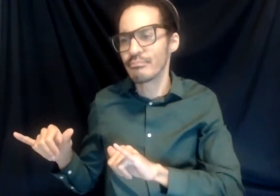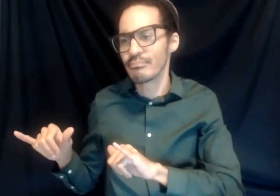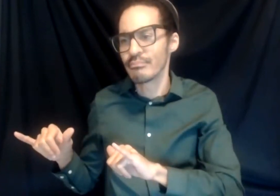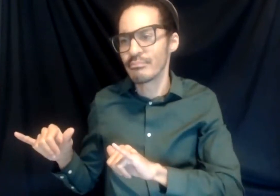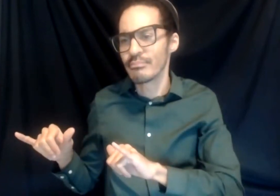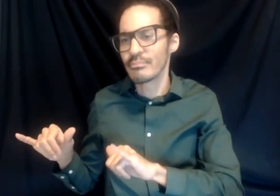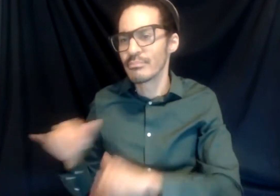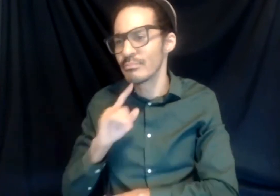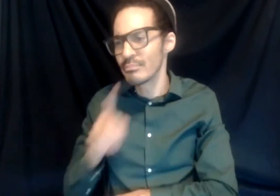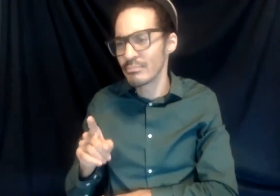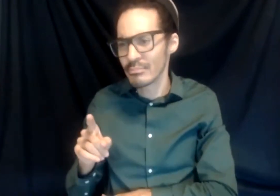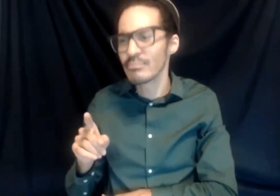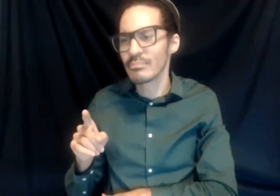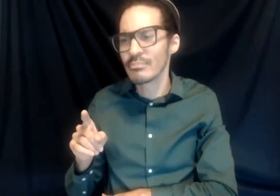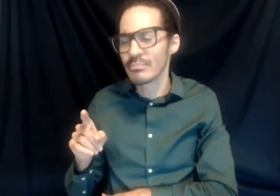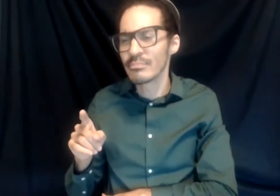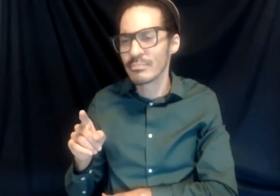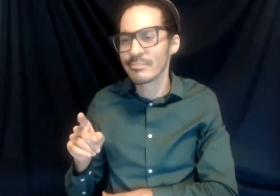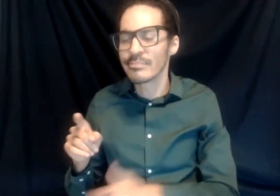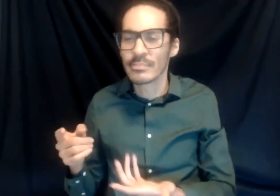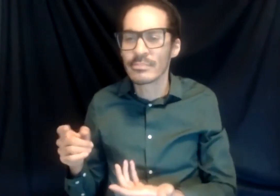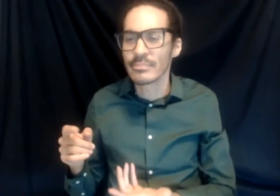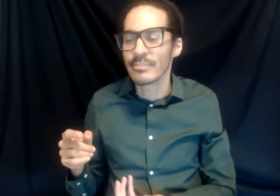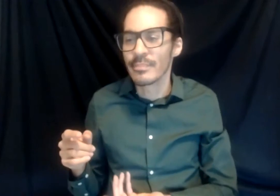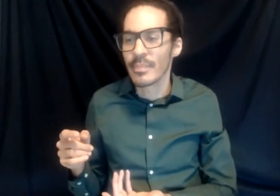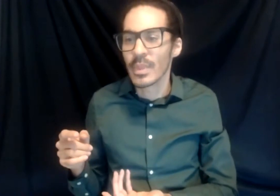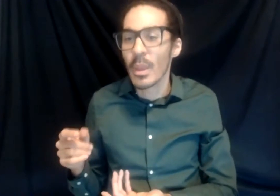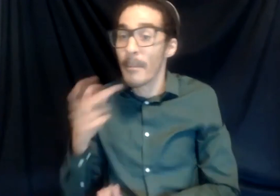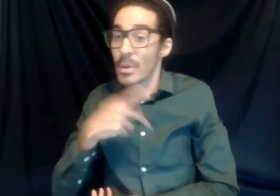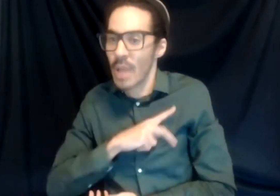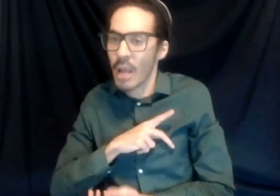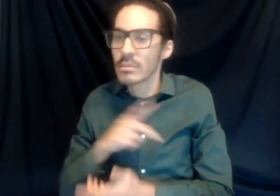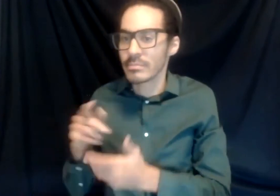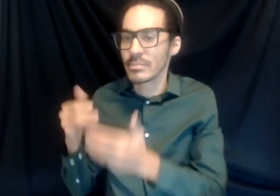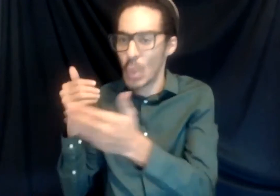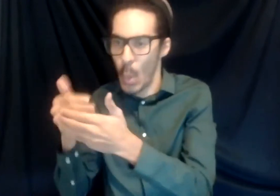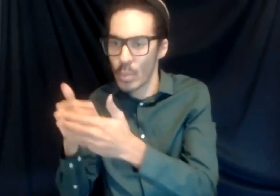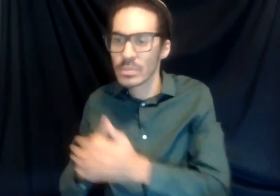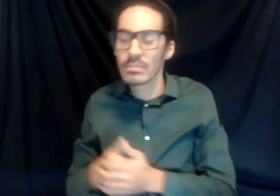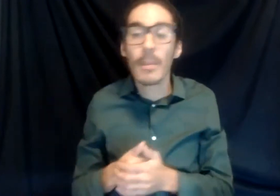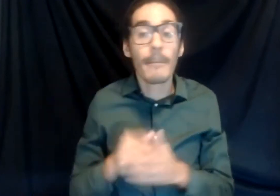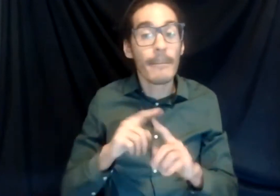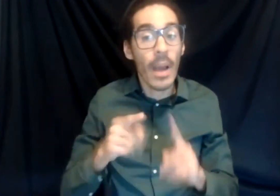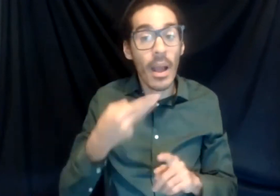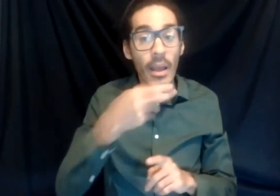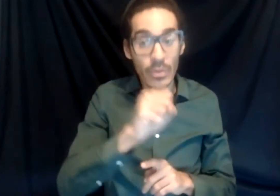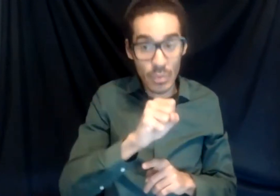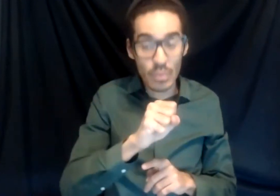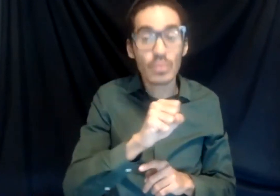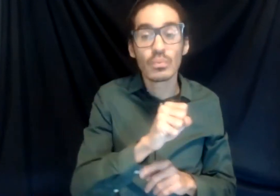It's just very, very similar in terms of personalities. And in comparison to my high school time, when I went to Westchester, New York and Washington University, where